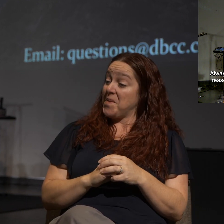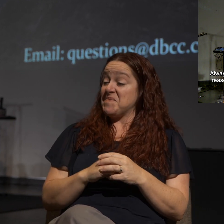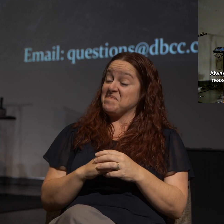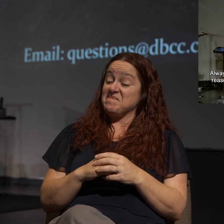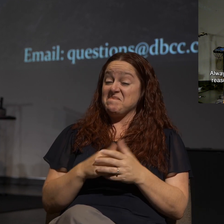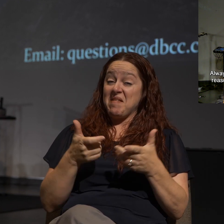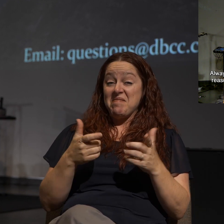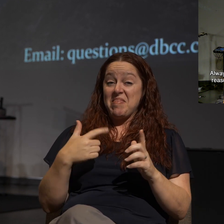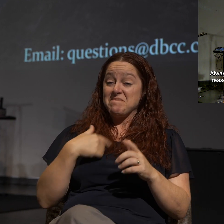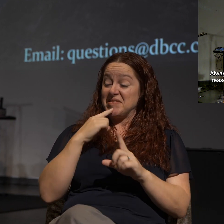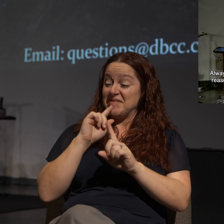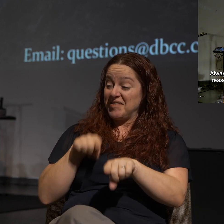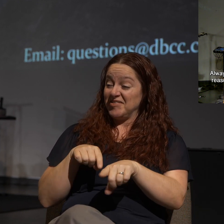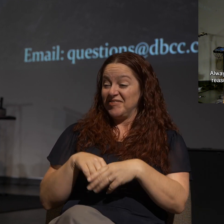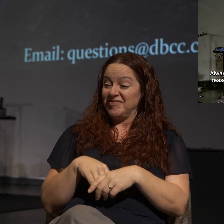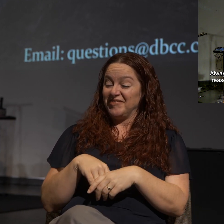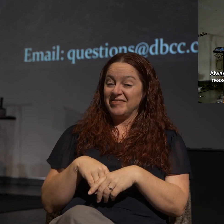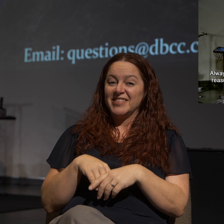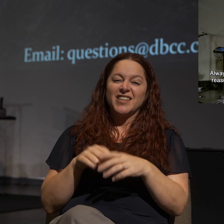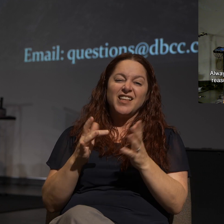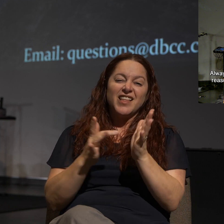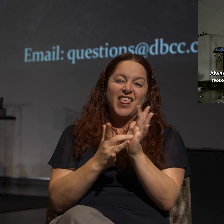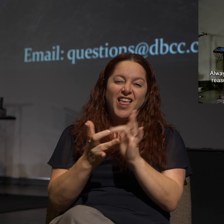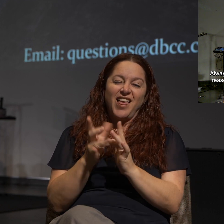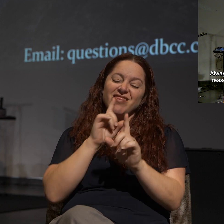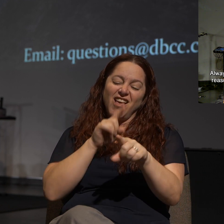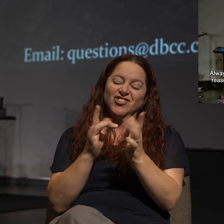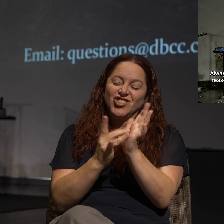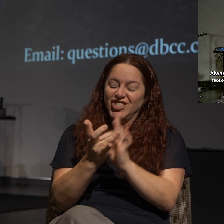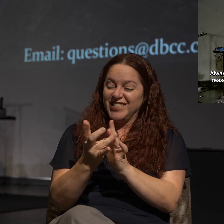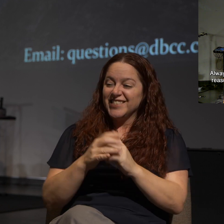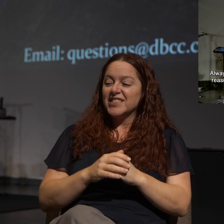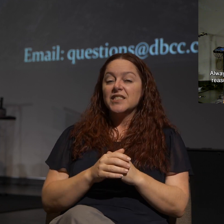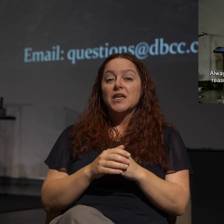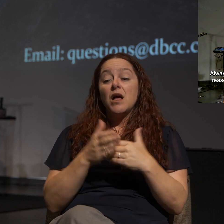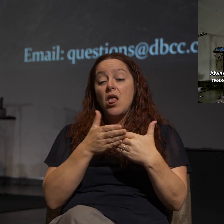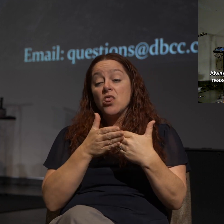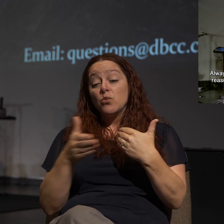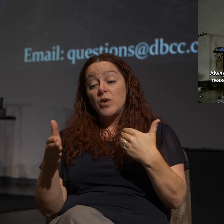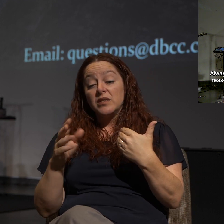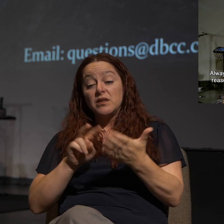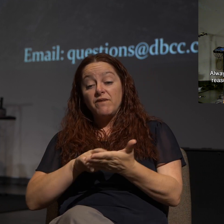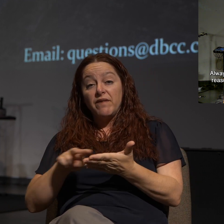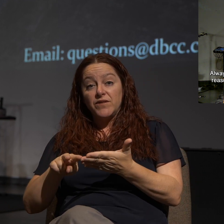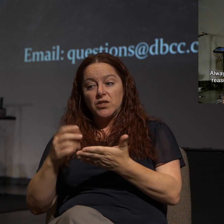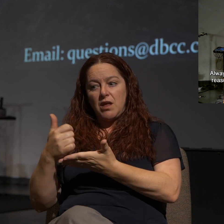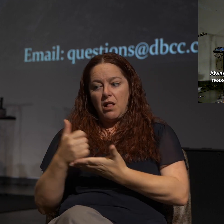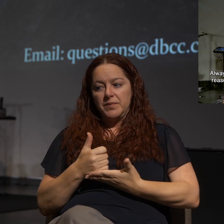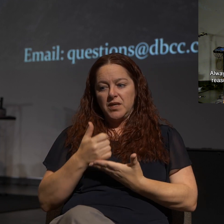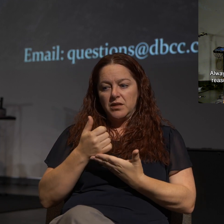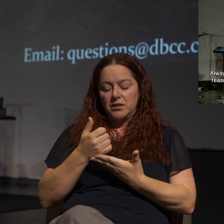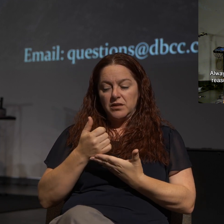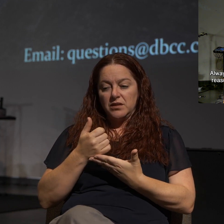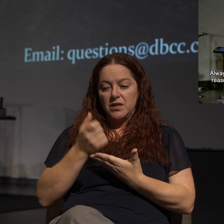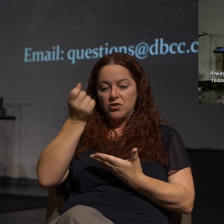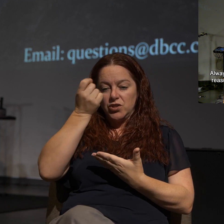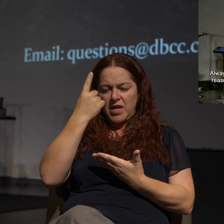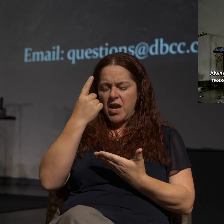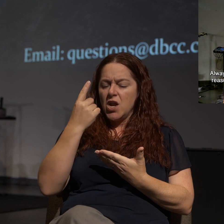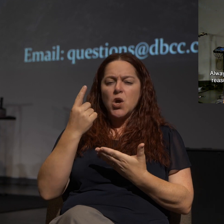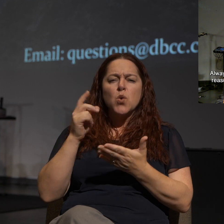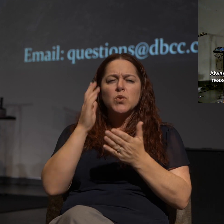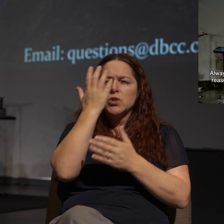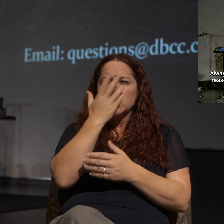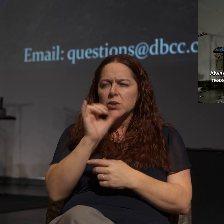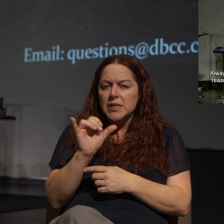And I'm pretty sure the answer has to do with Jesus. But it's the rest of the verse that also helps us remember what winsomeness looks like because